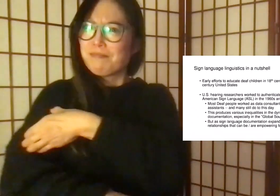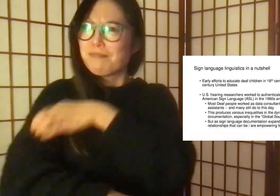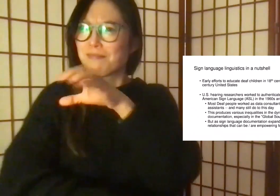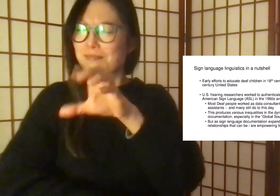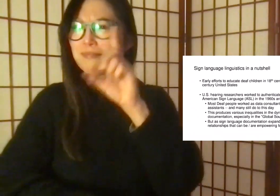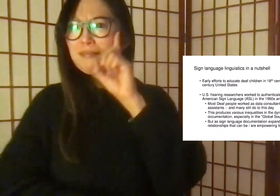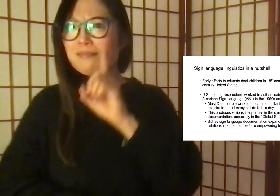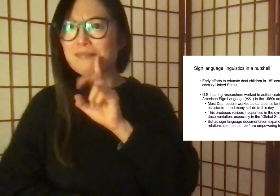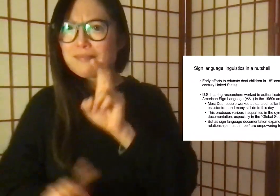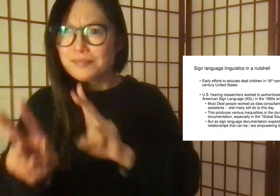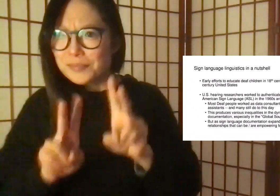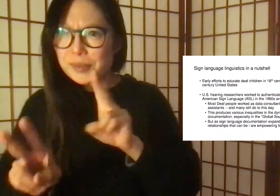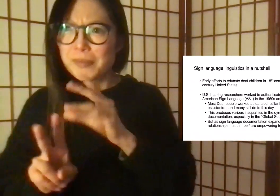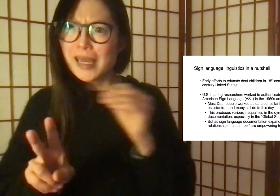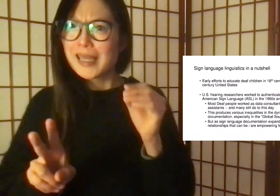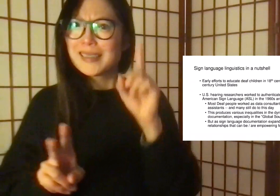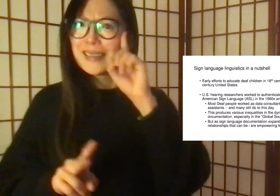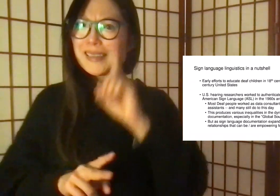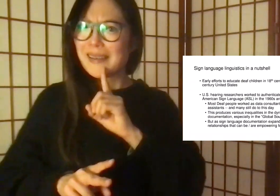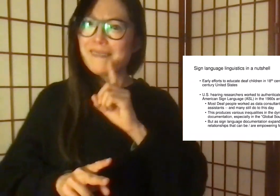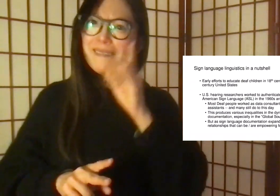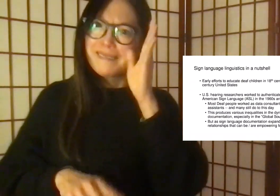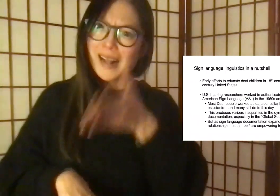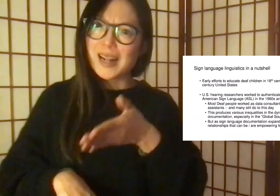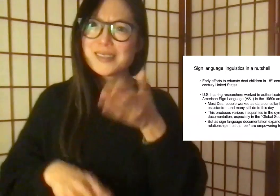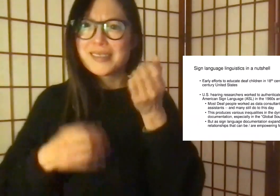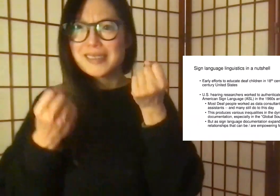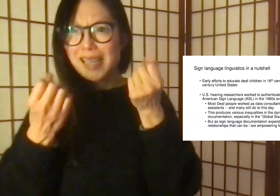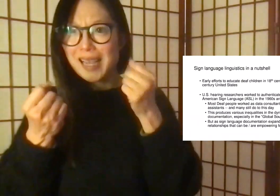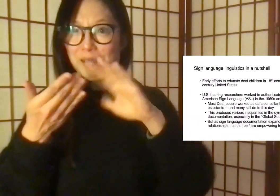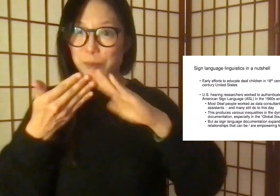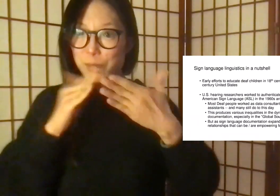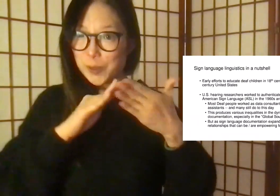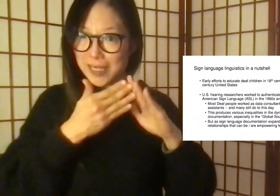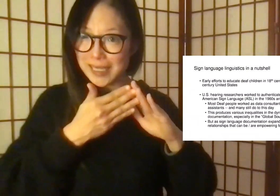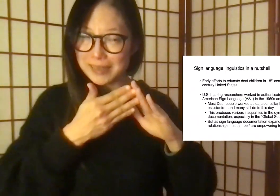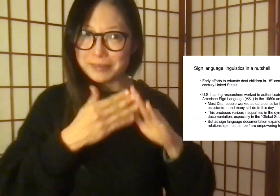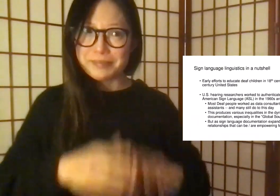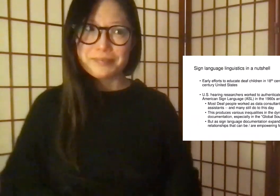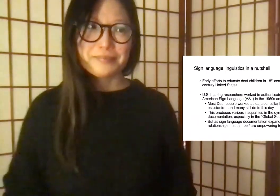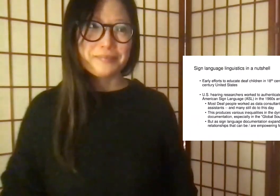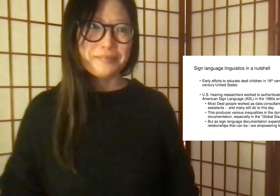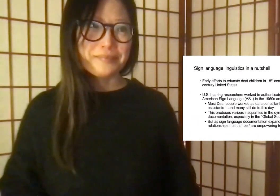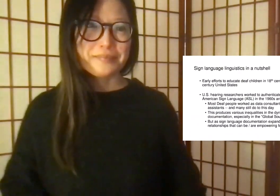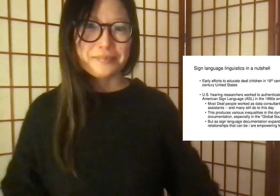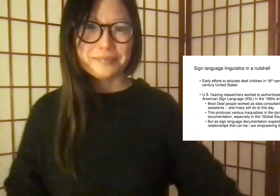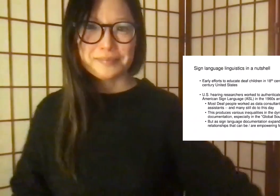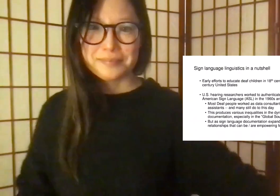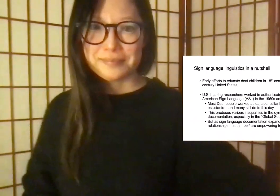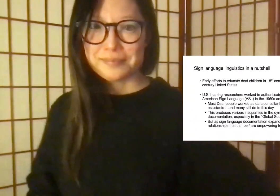that are more empowering for deaf people, especially for those signing communities.